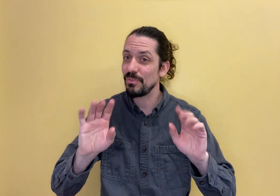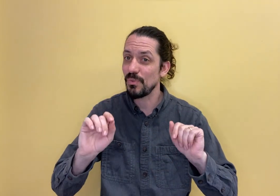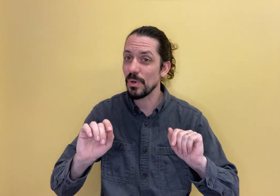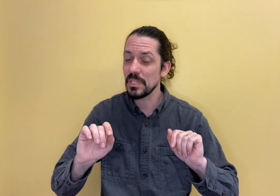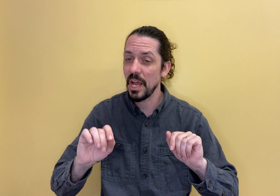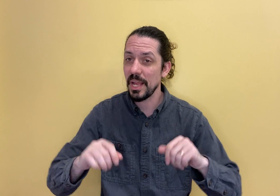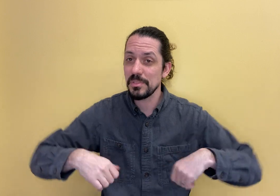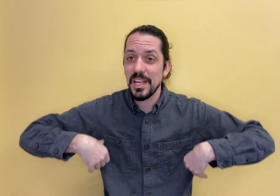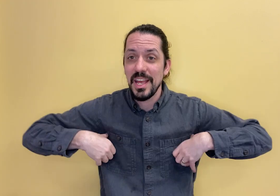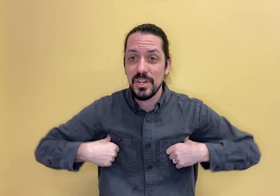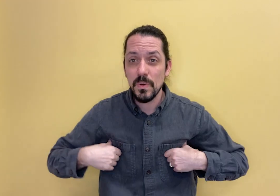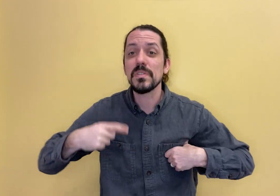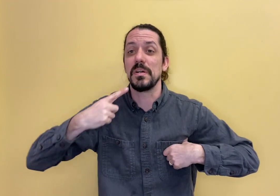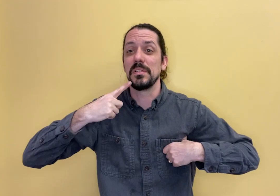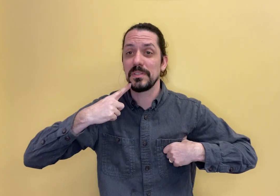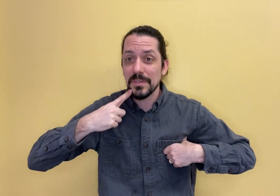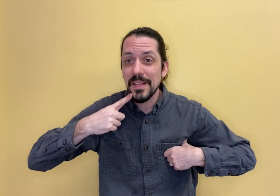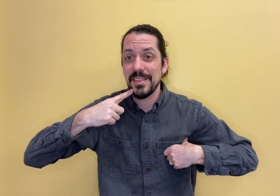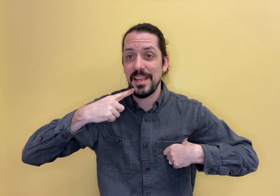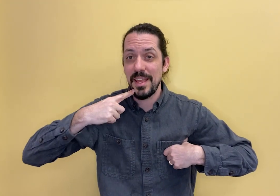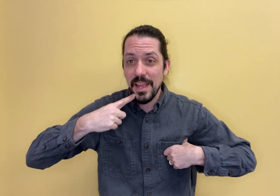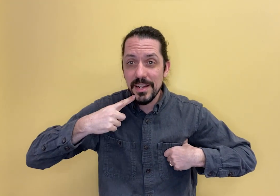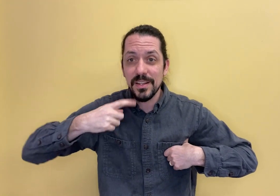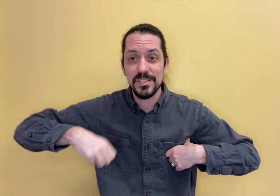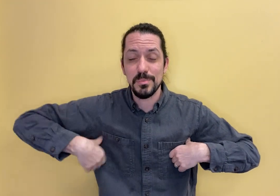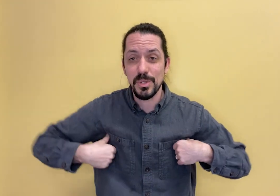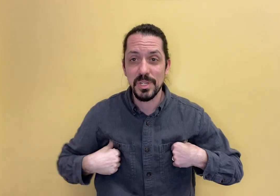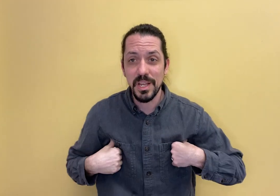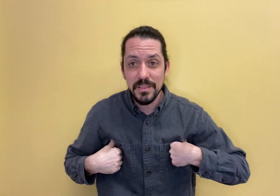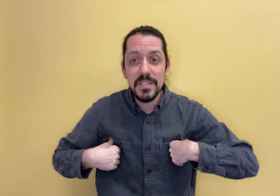four more times notice also that the head does the motion like this